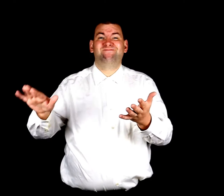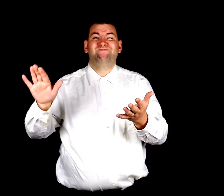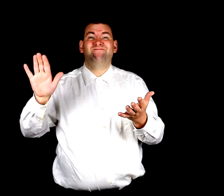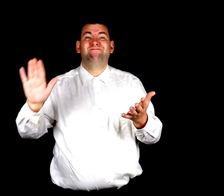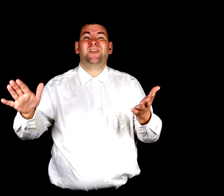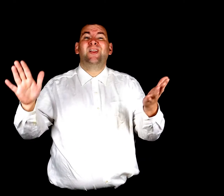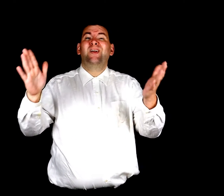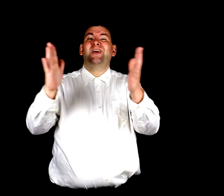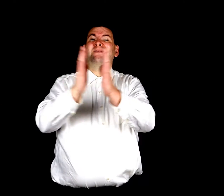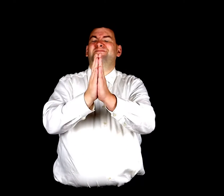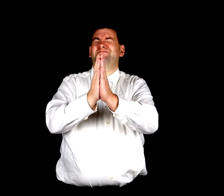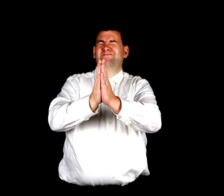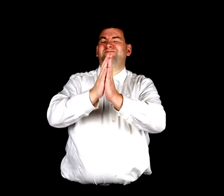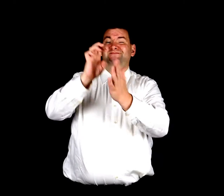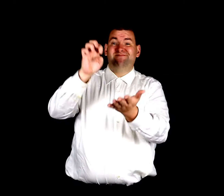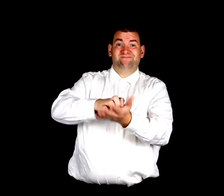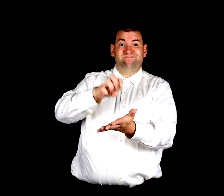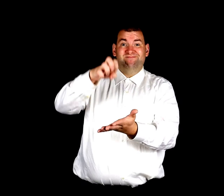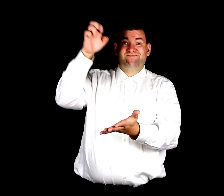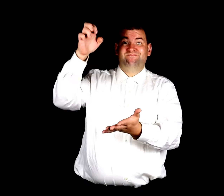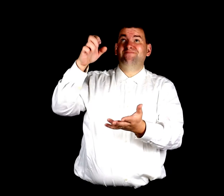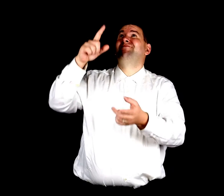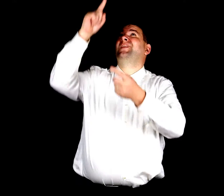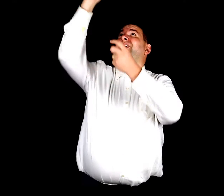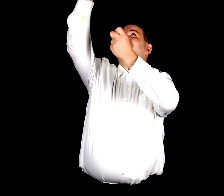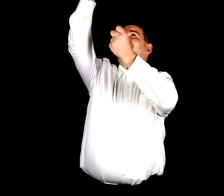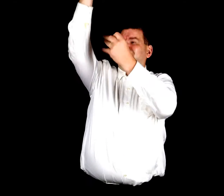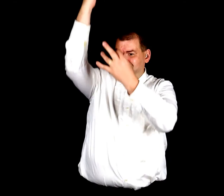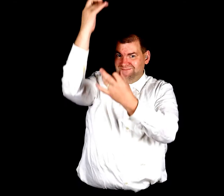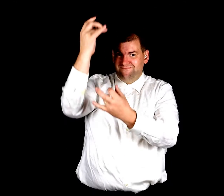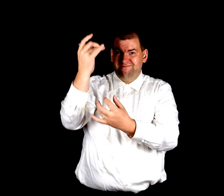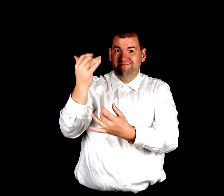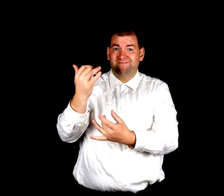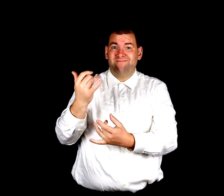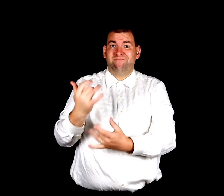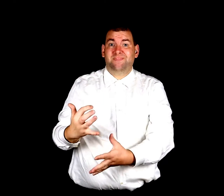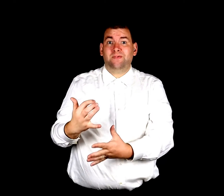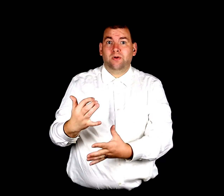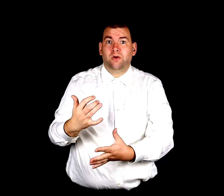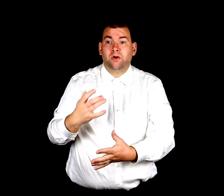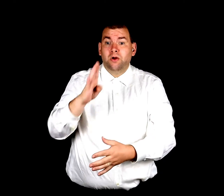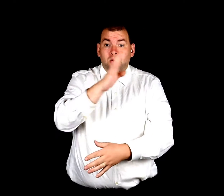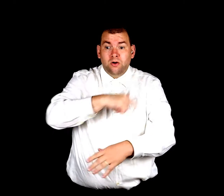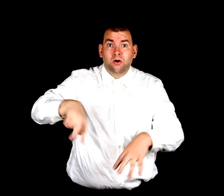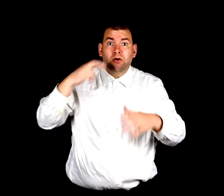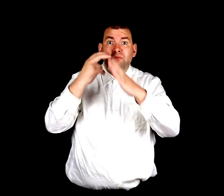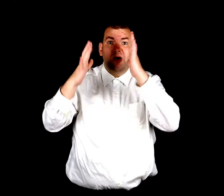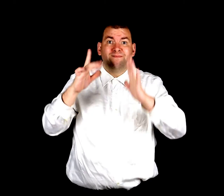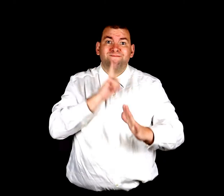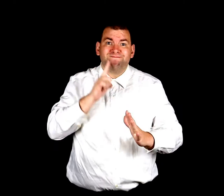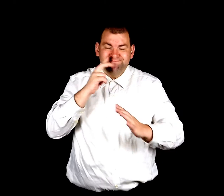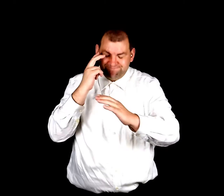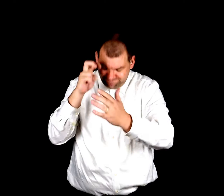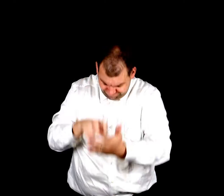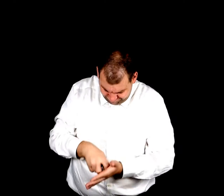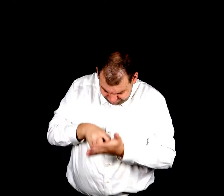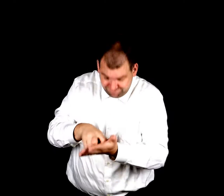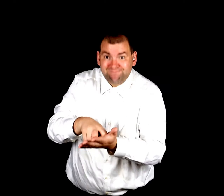Well, Elijah prayed and a fire fell down They fell on their face to the